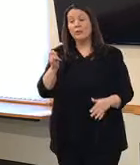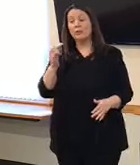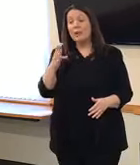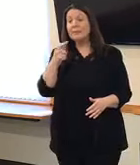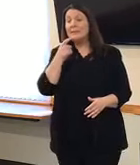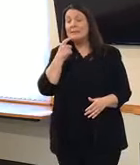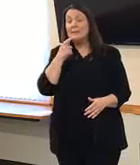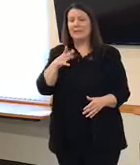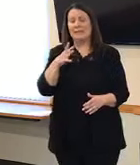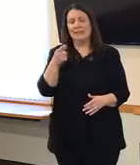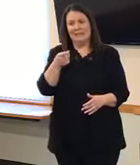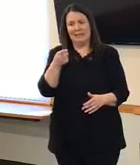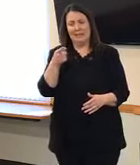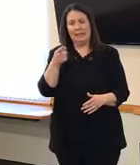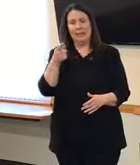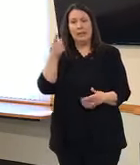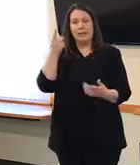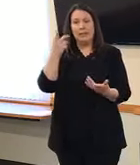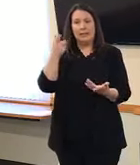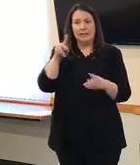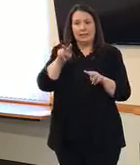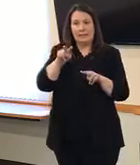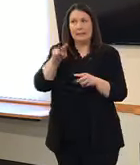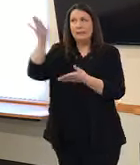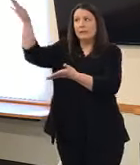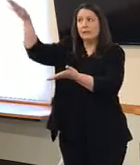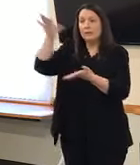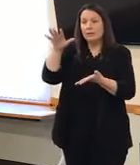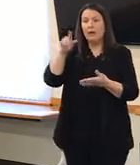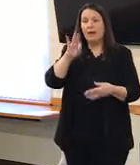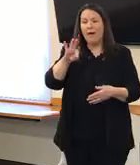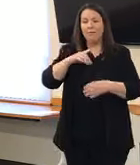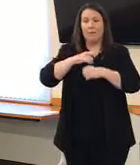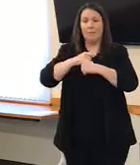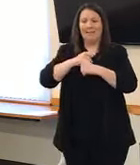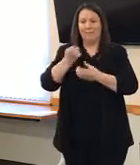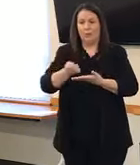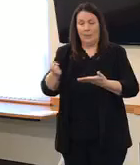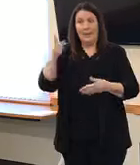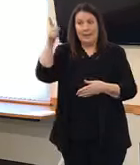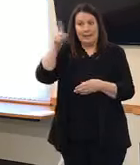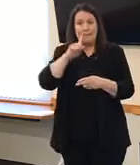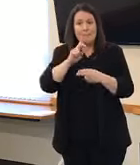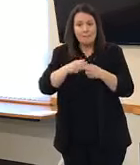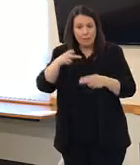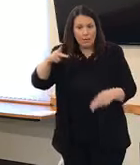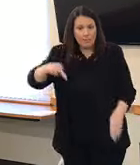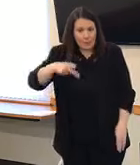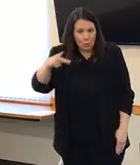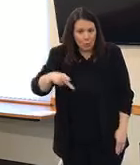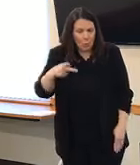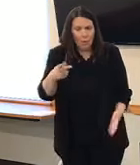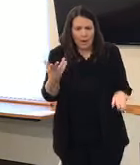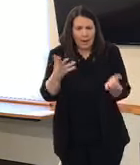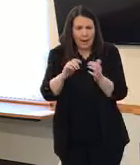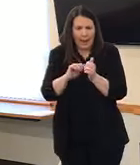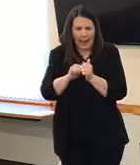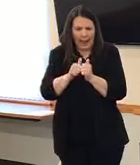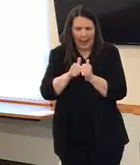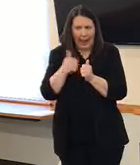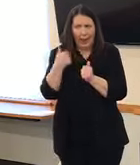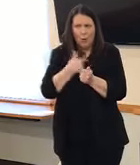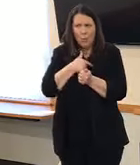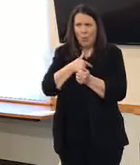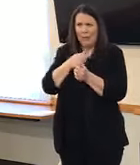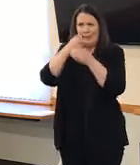shipments of PPE and kind of where they were going across the state. And he did mention the Peoria area. Can you talk about how that split up,